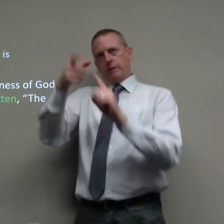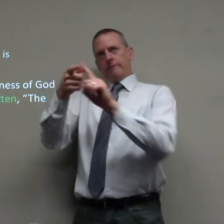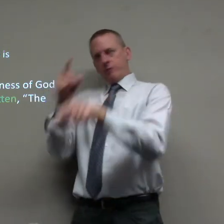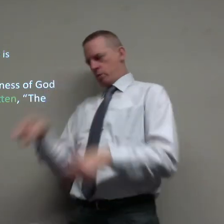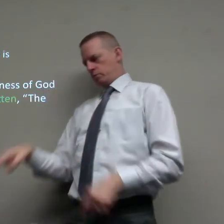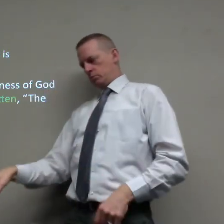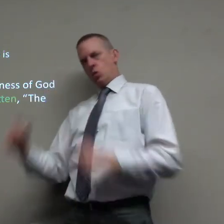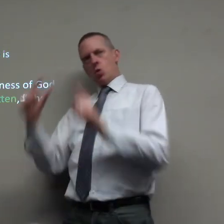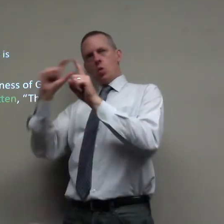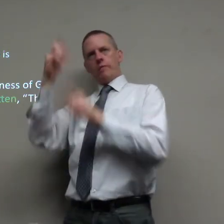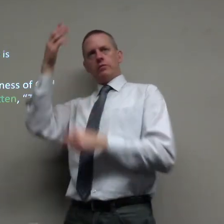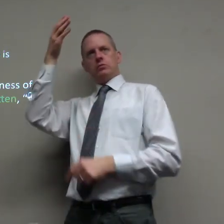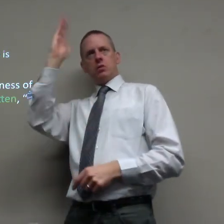I preach from the bible